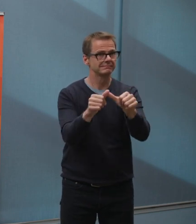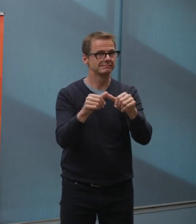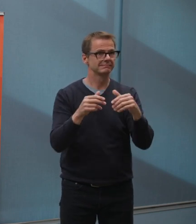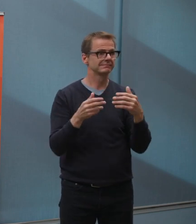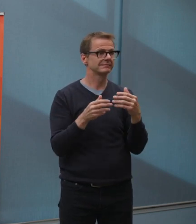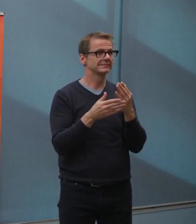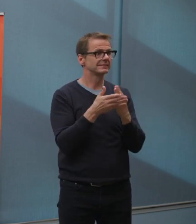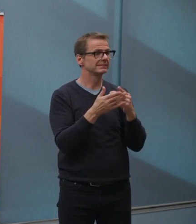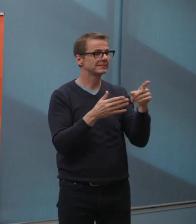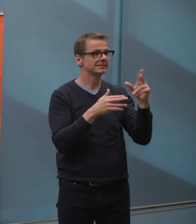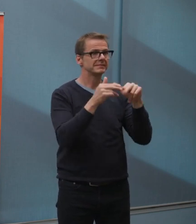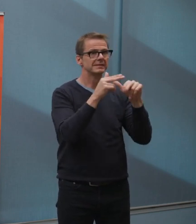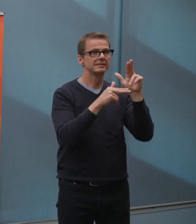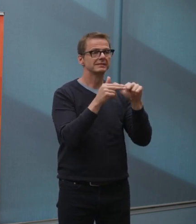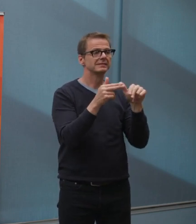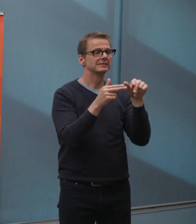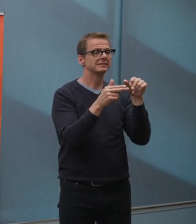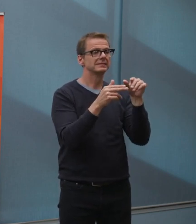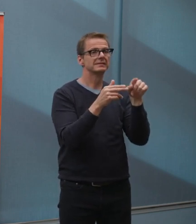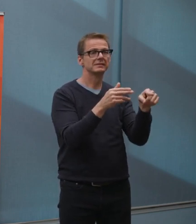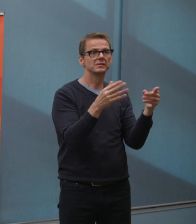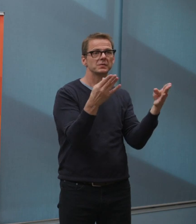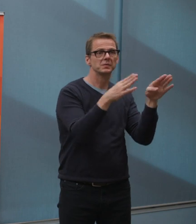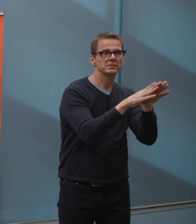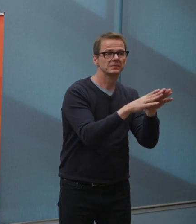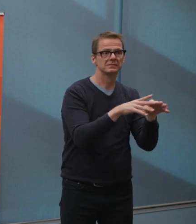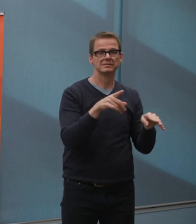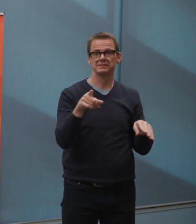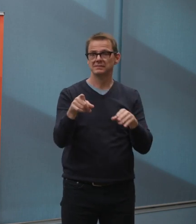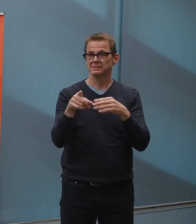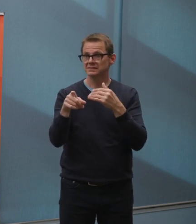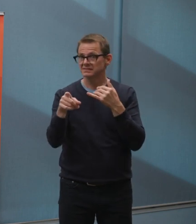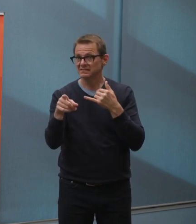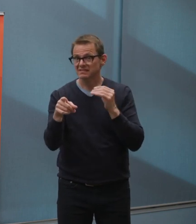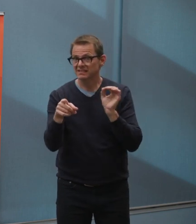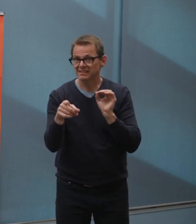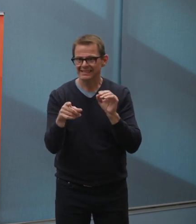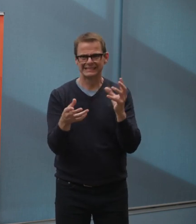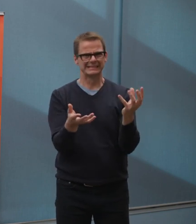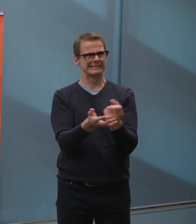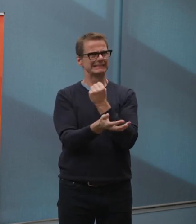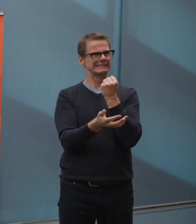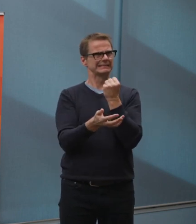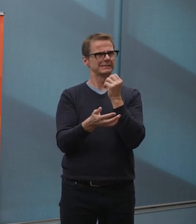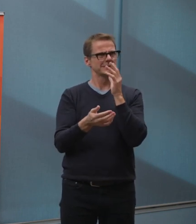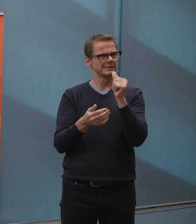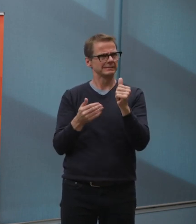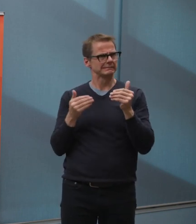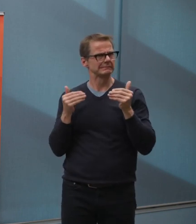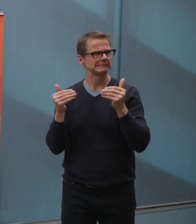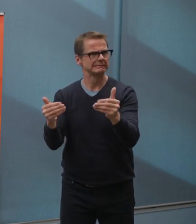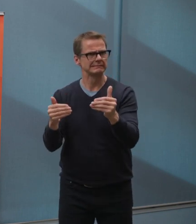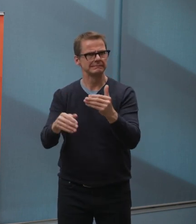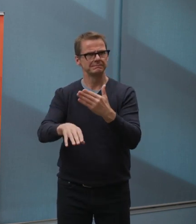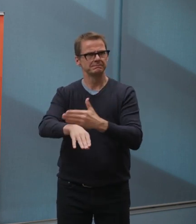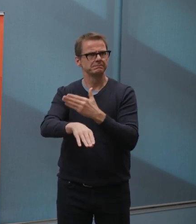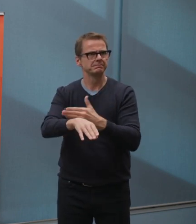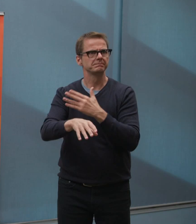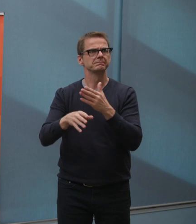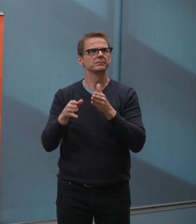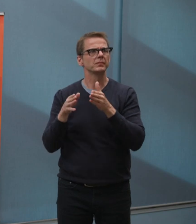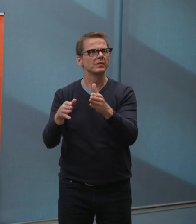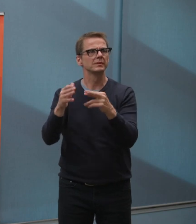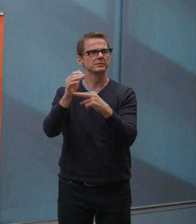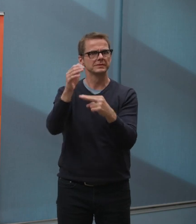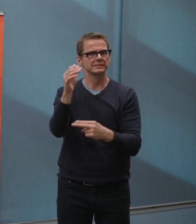each of these projects, most importantly, creates needed jobs and contributes to our economy. But because of this,